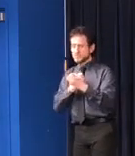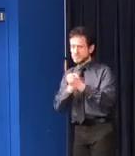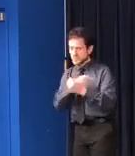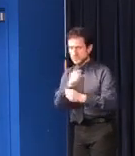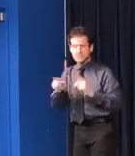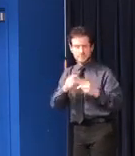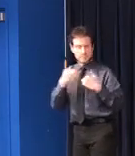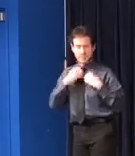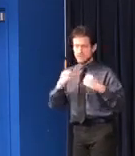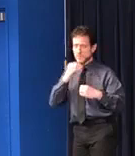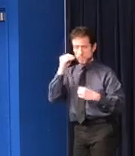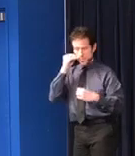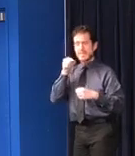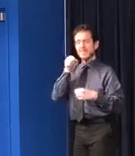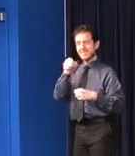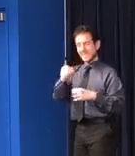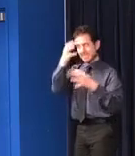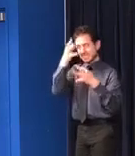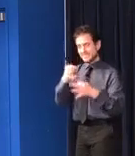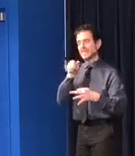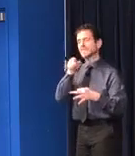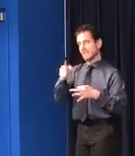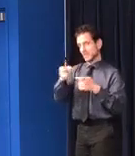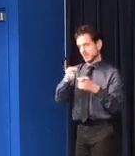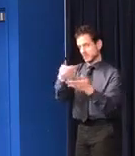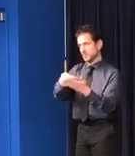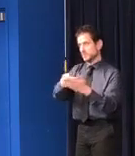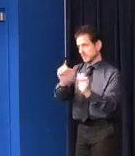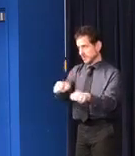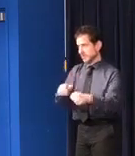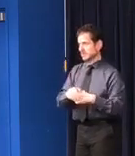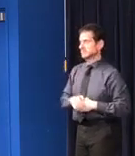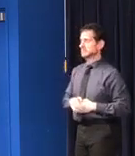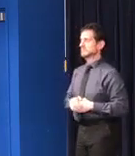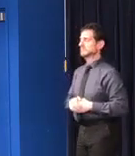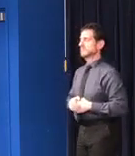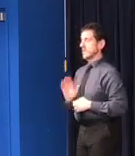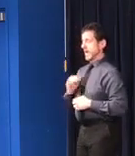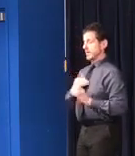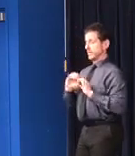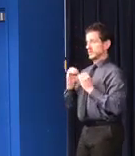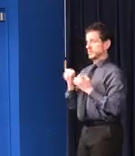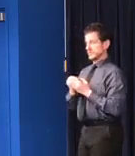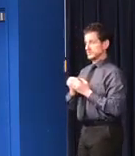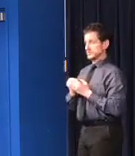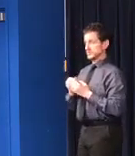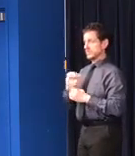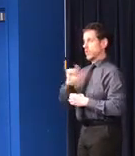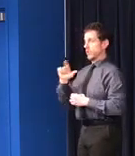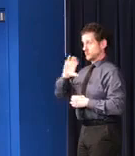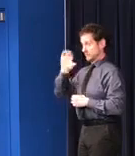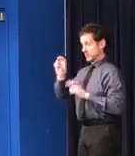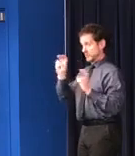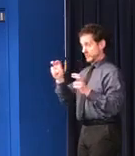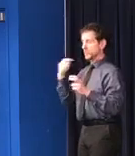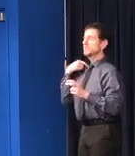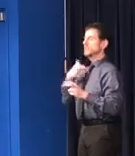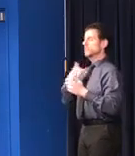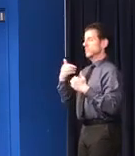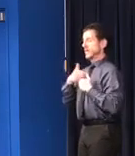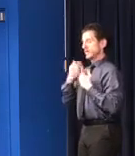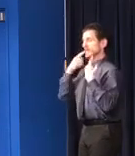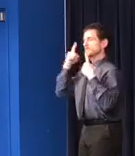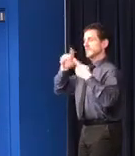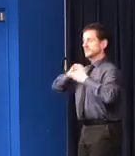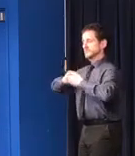experiencing homelessness. All Chicago and DHS, we maintain and have had an effective partnership and in our